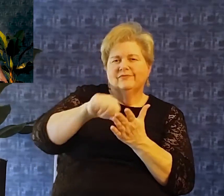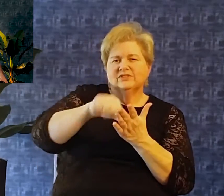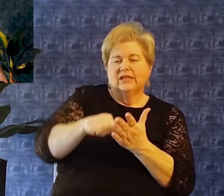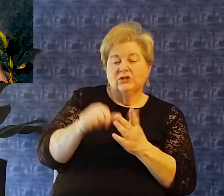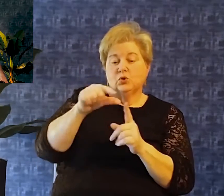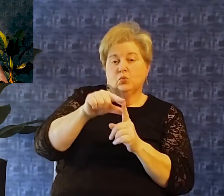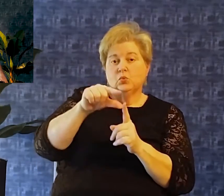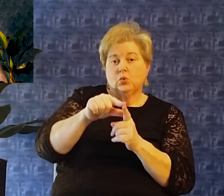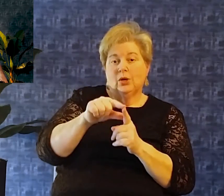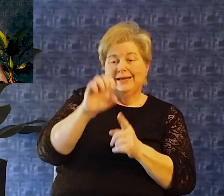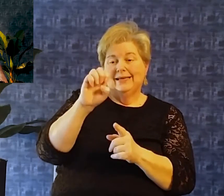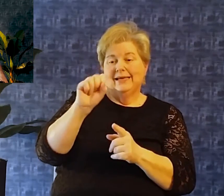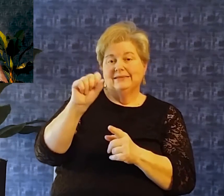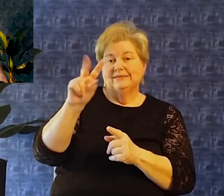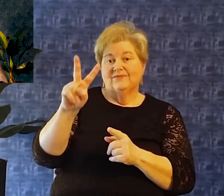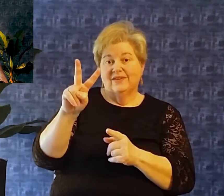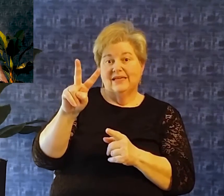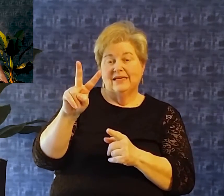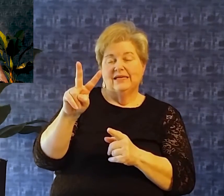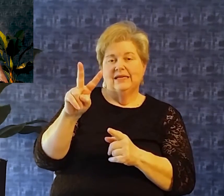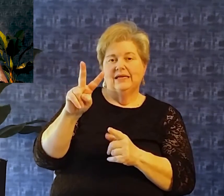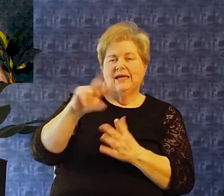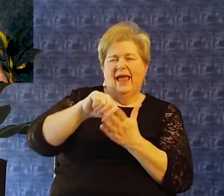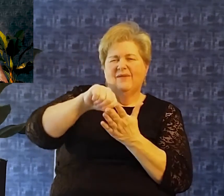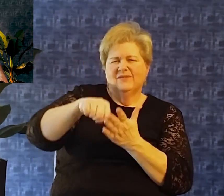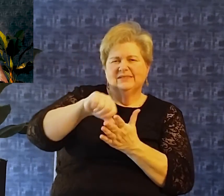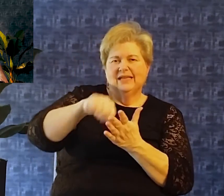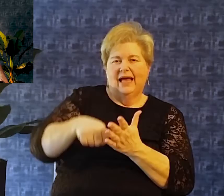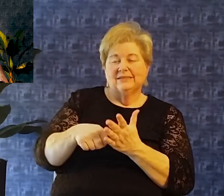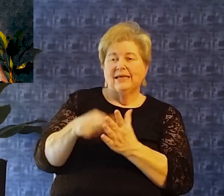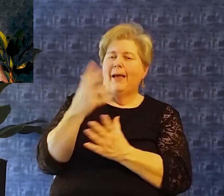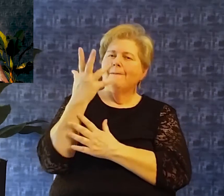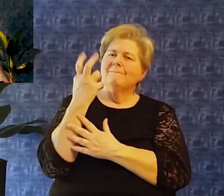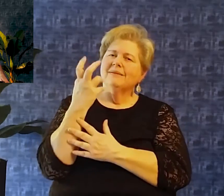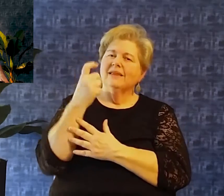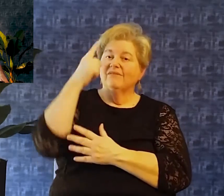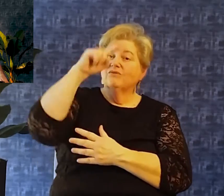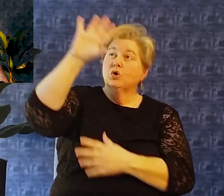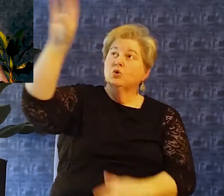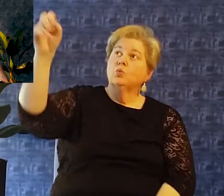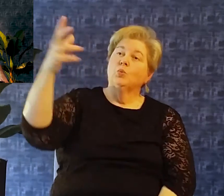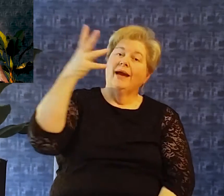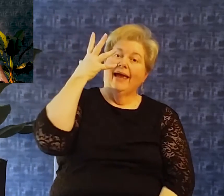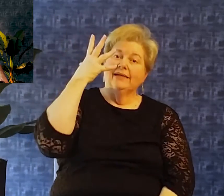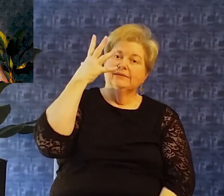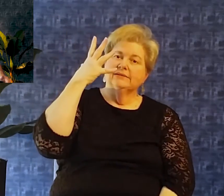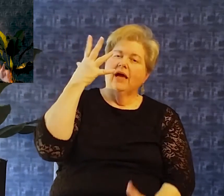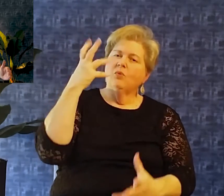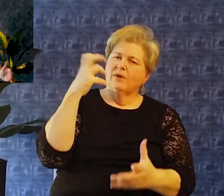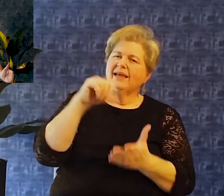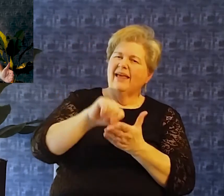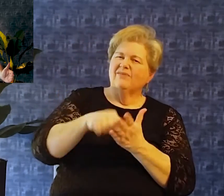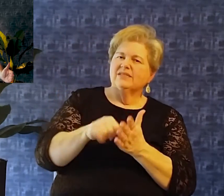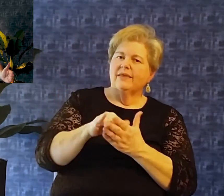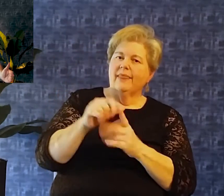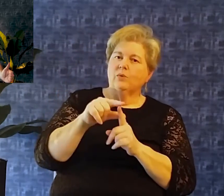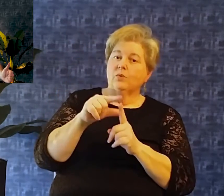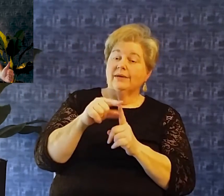word Just for a moment the hebrew word behind the translation here of grace It is a